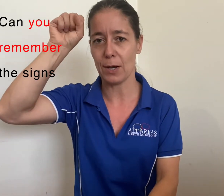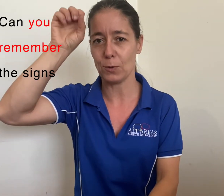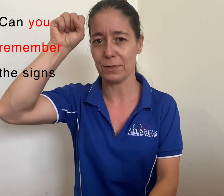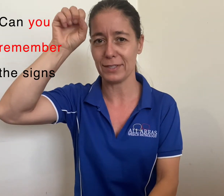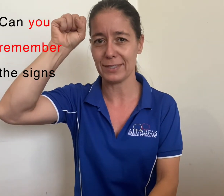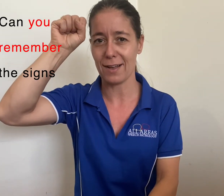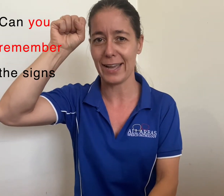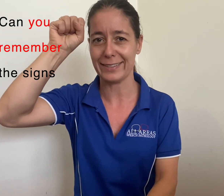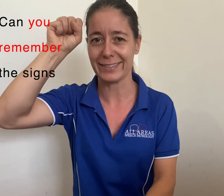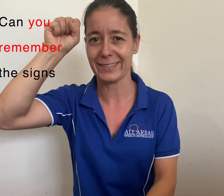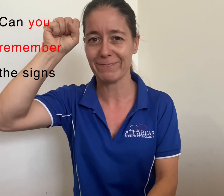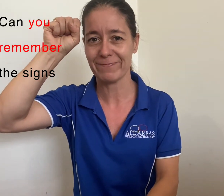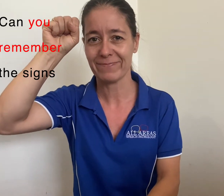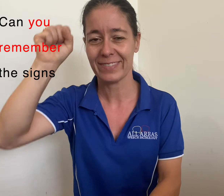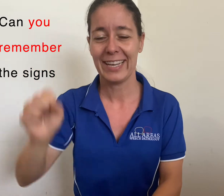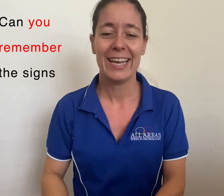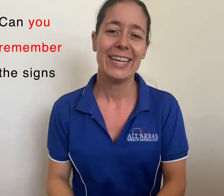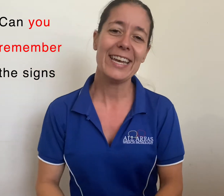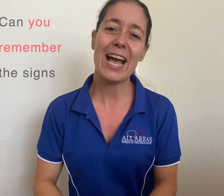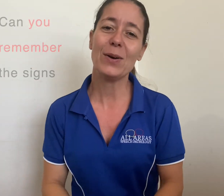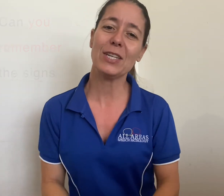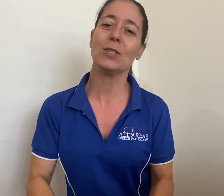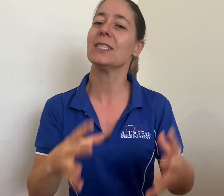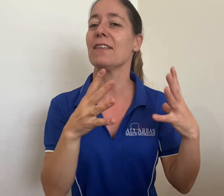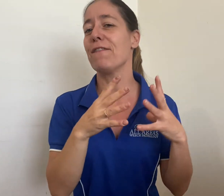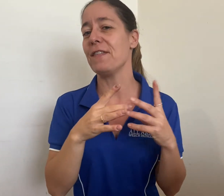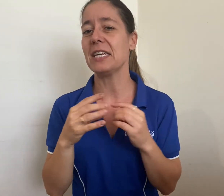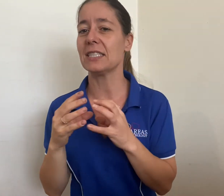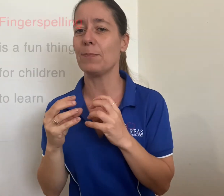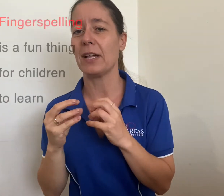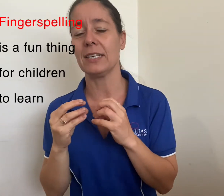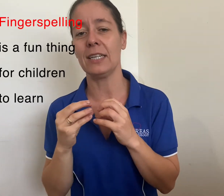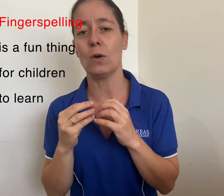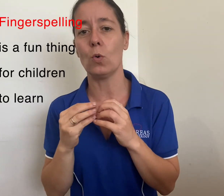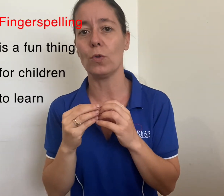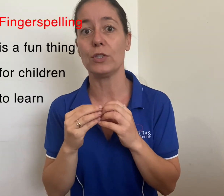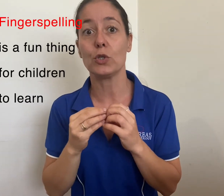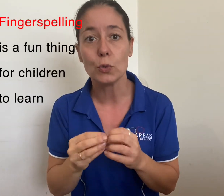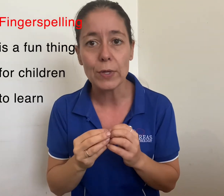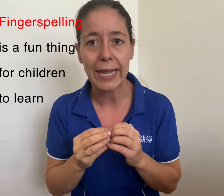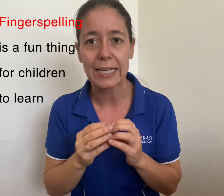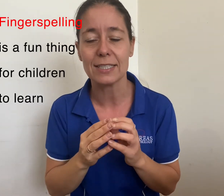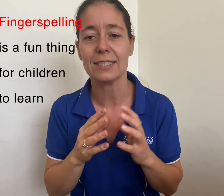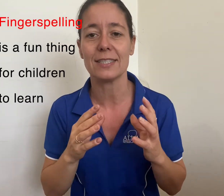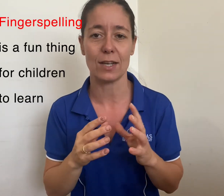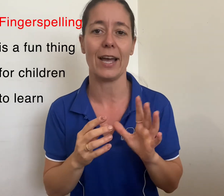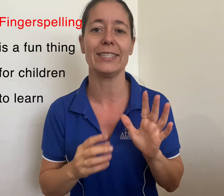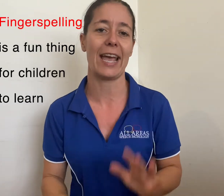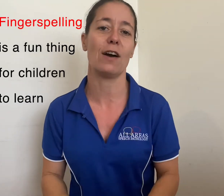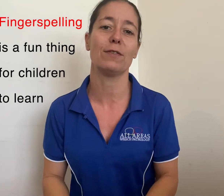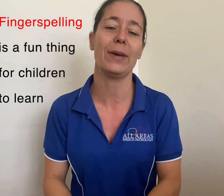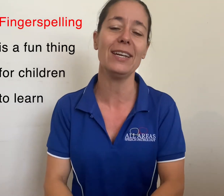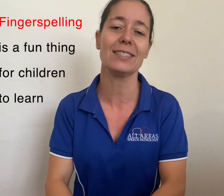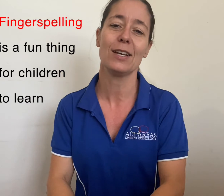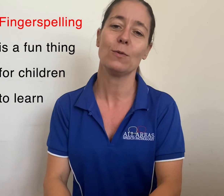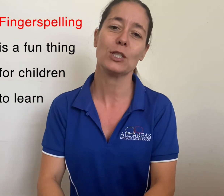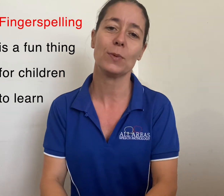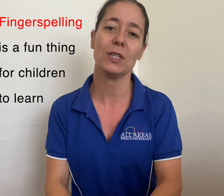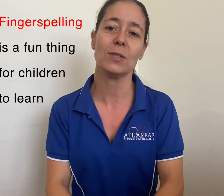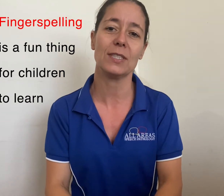all of the signs. Now using fingerspelling or the two-handed signed alphabet which we use